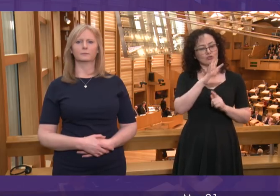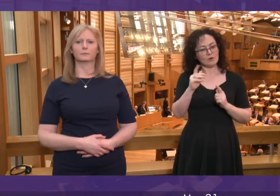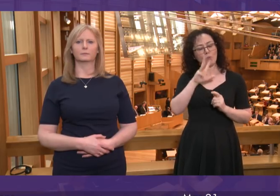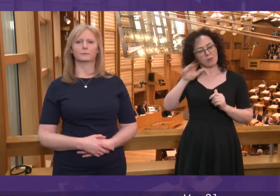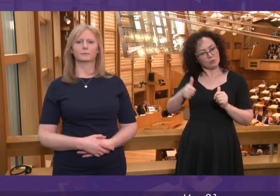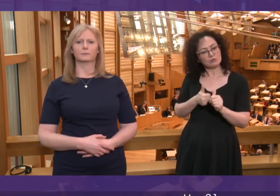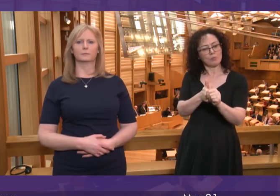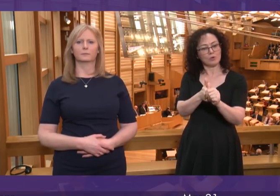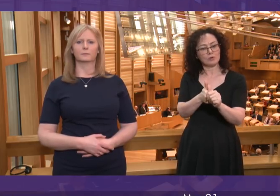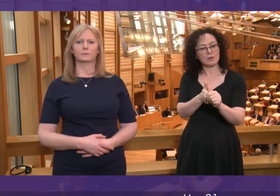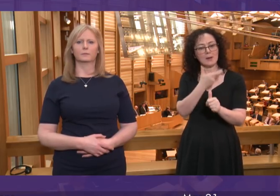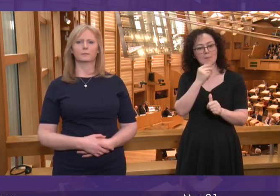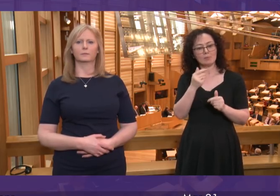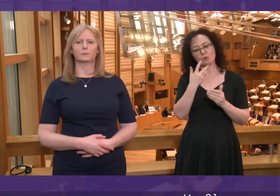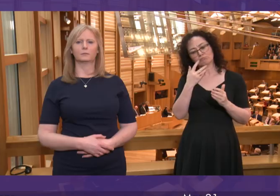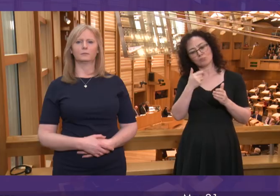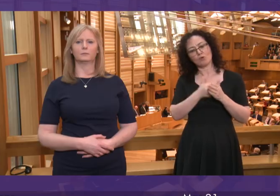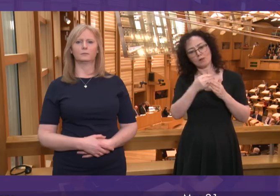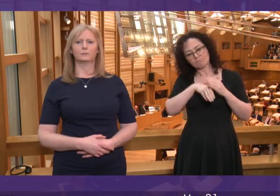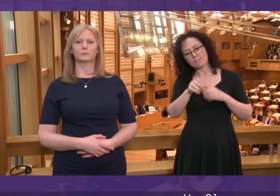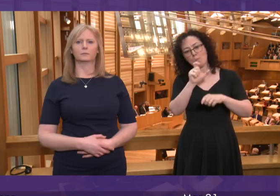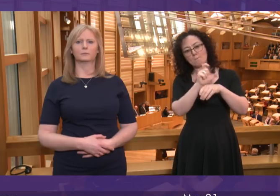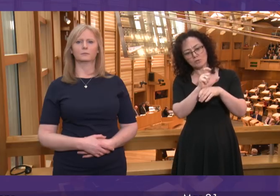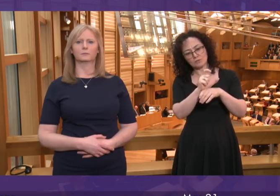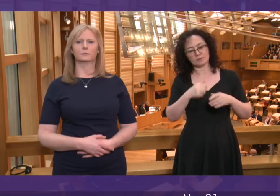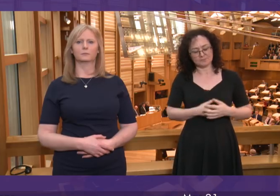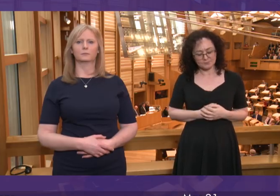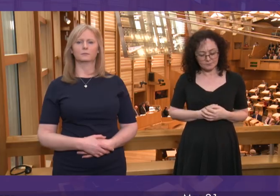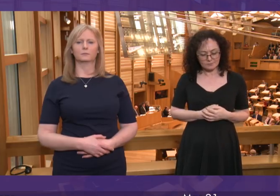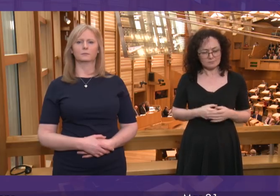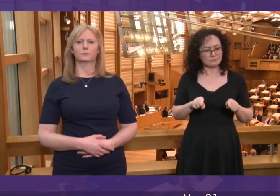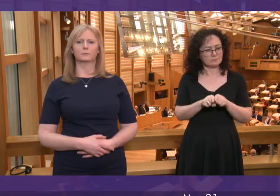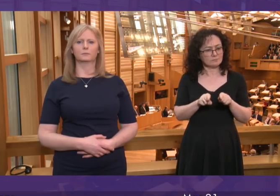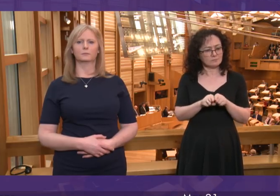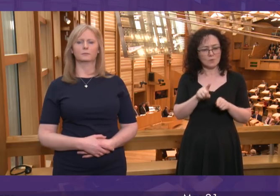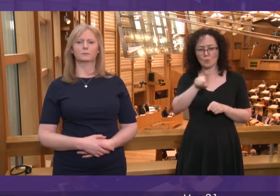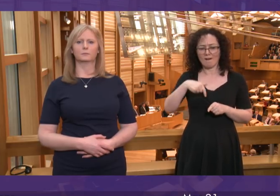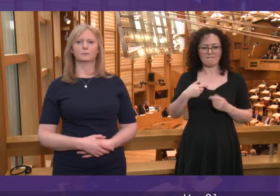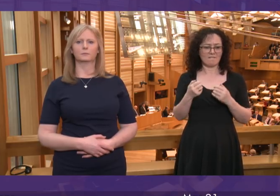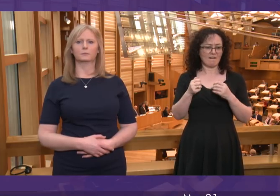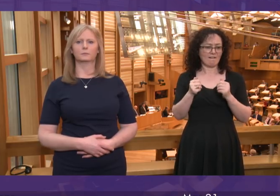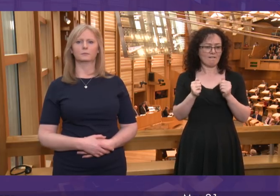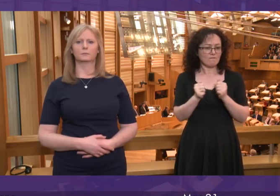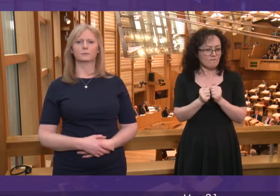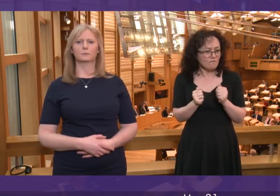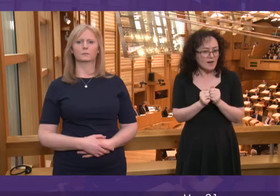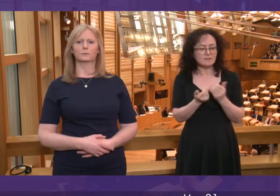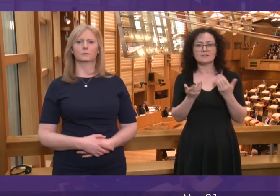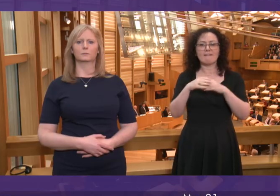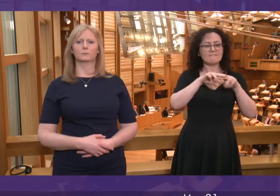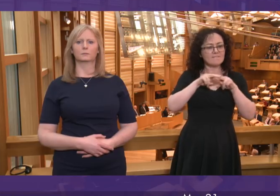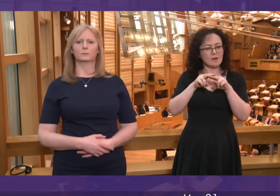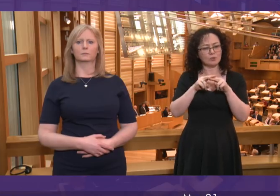mosques in Scotland? Many of Scots will have friends and family who live or visit regularly to New Zealand who will have been deeply